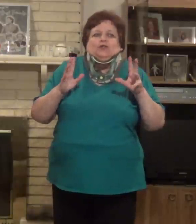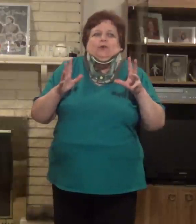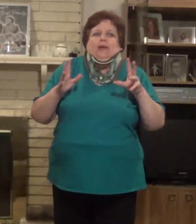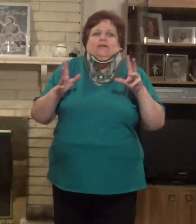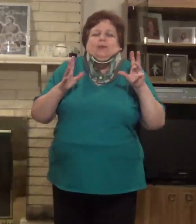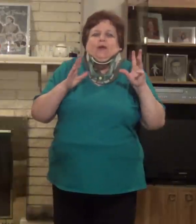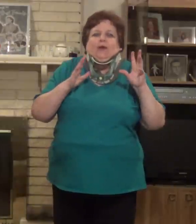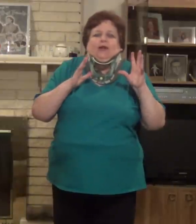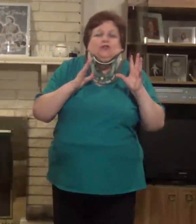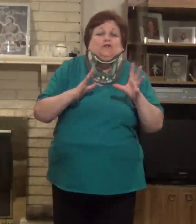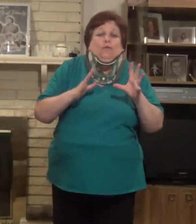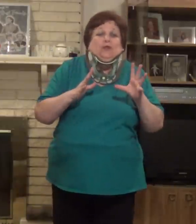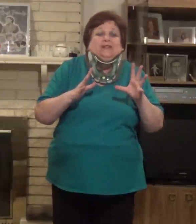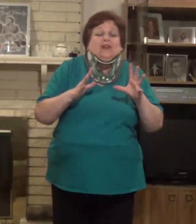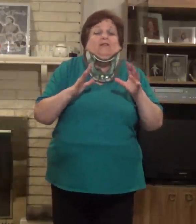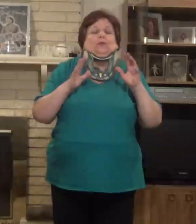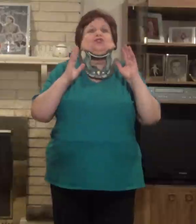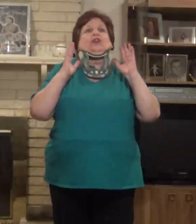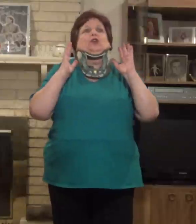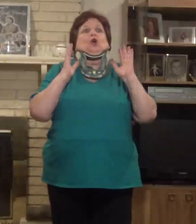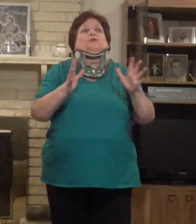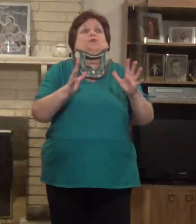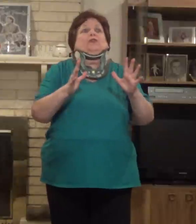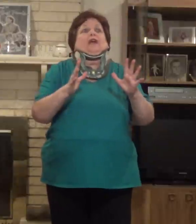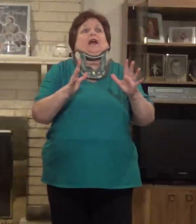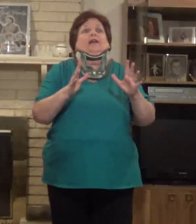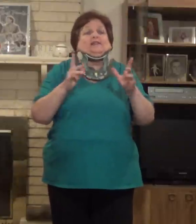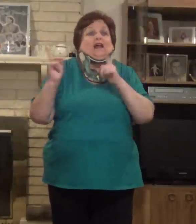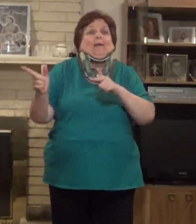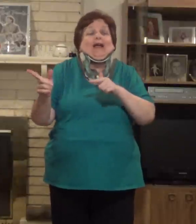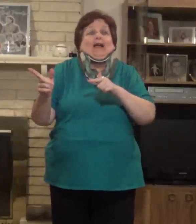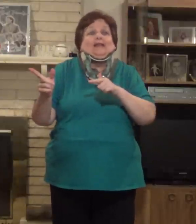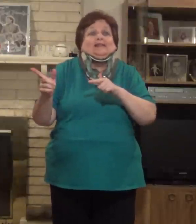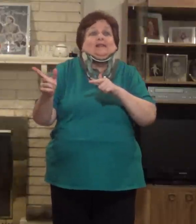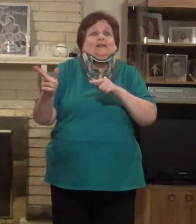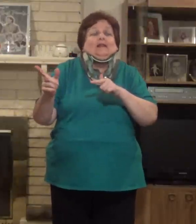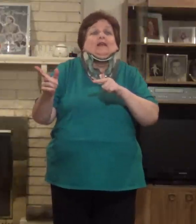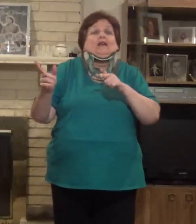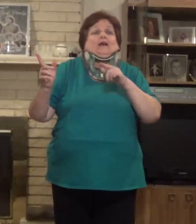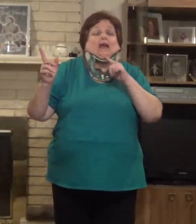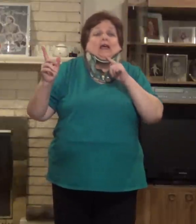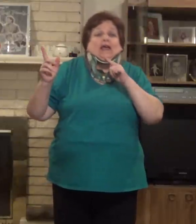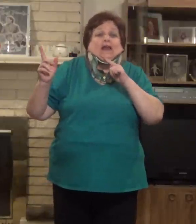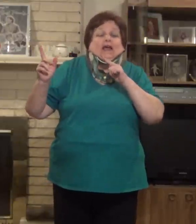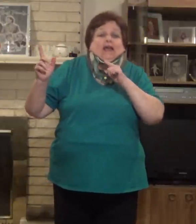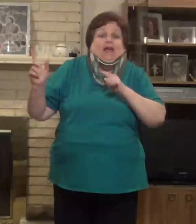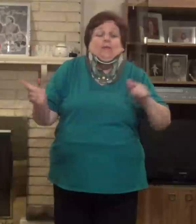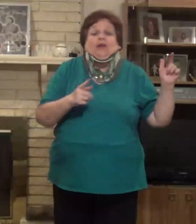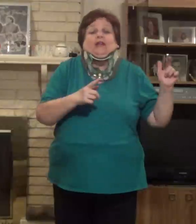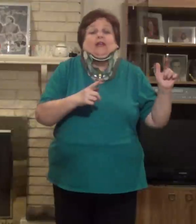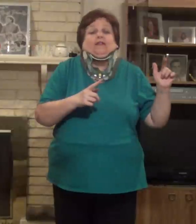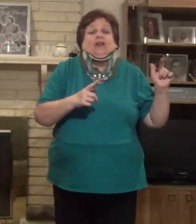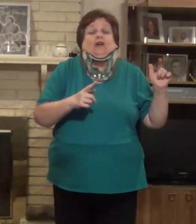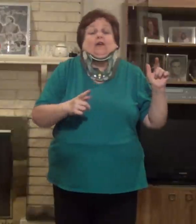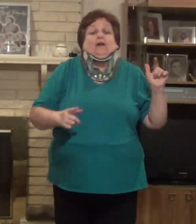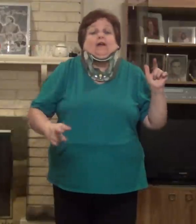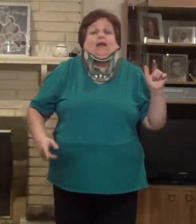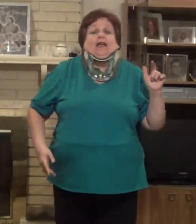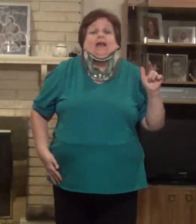three pounds. weigh right now 247, which I know is really high. It's not my highest. And I am going to get there. And